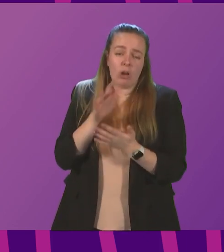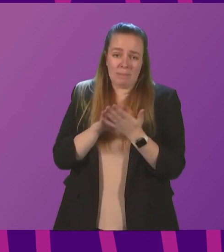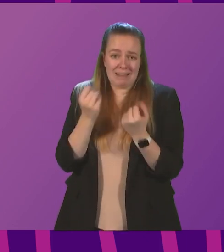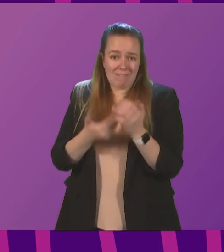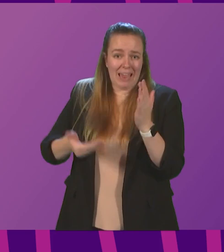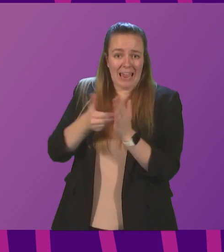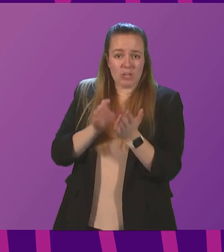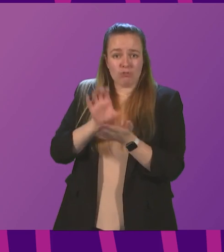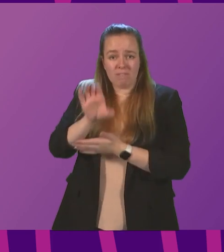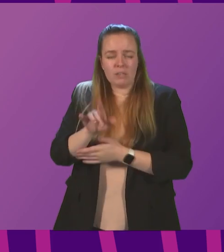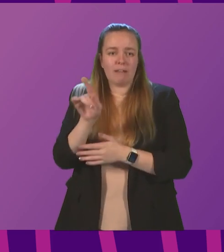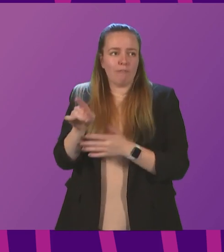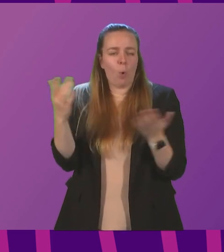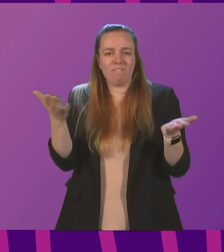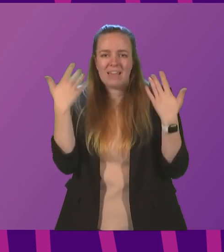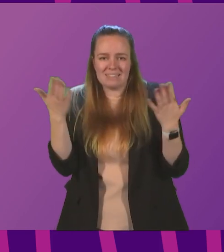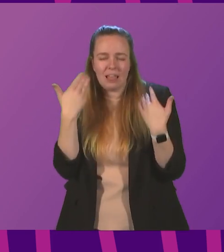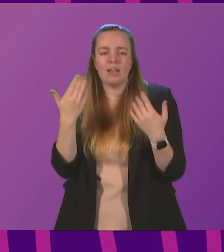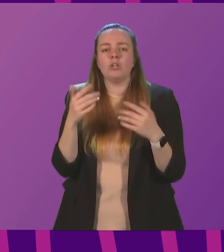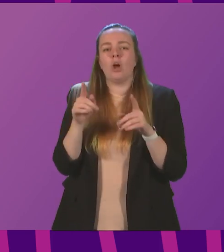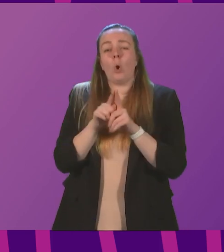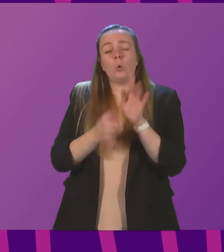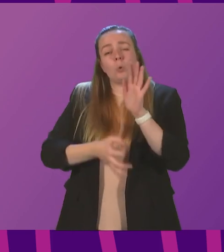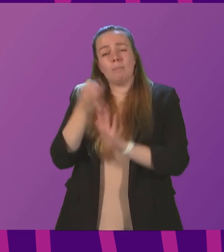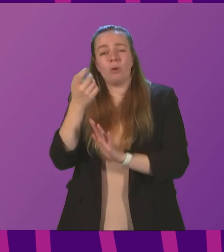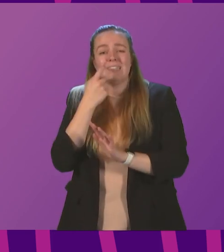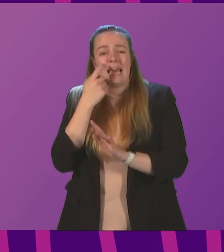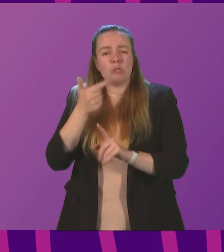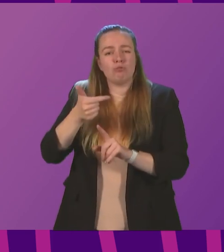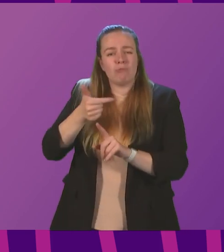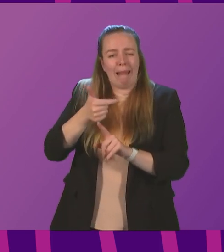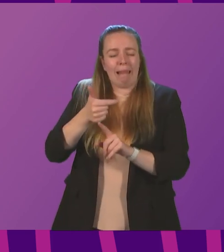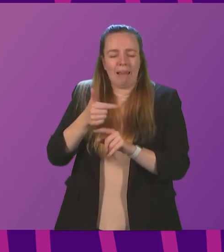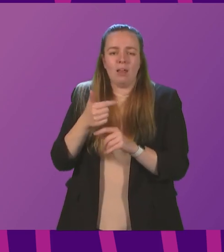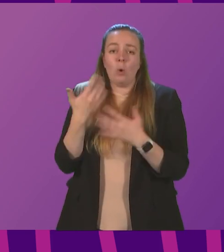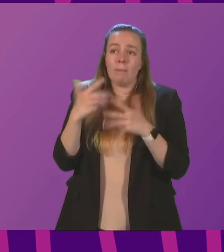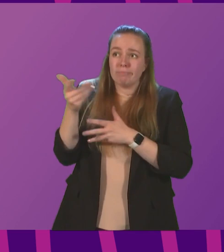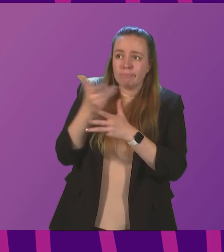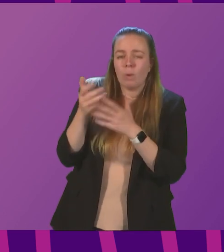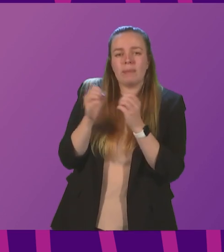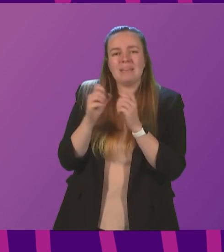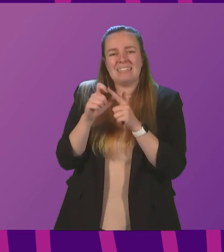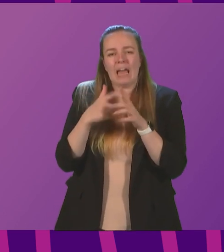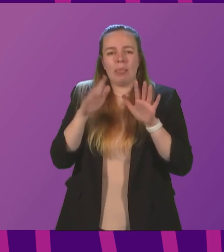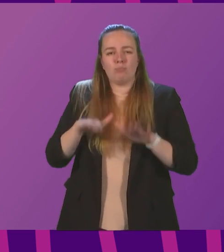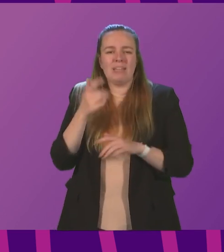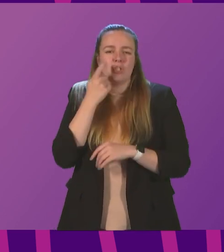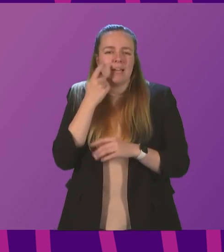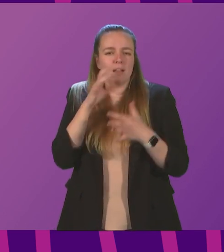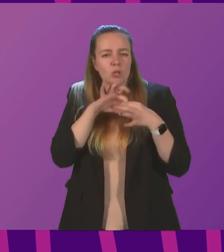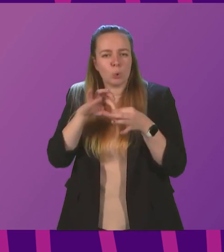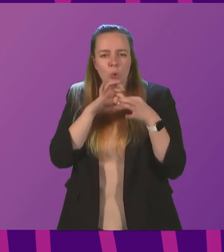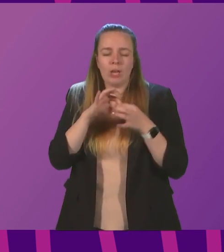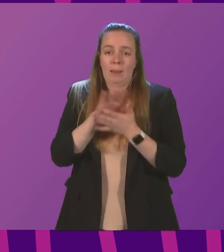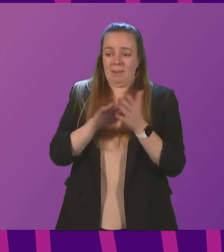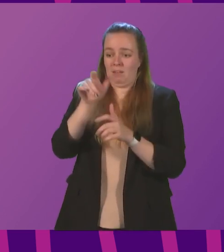for ventilation and improved dental drills, for example. We are in discussion with the BDA to support dentists and put patients